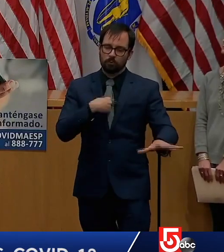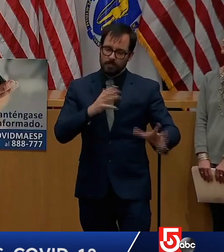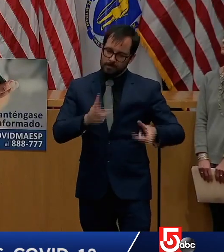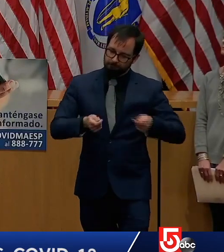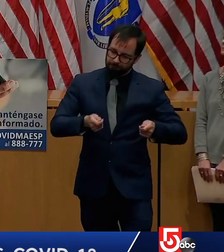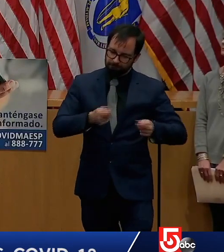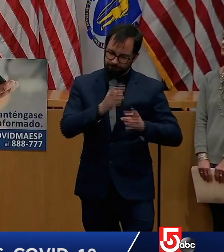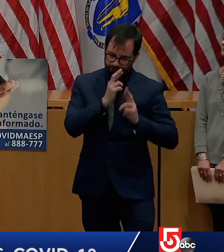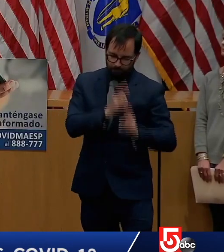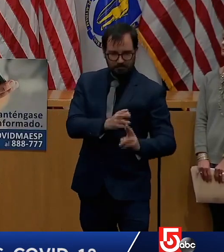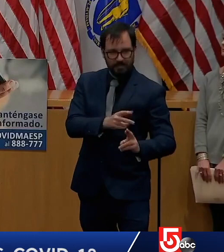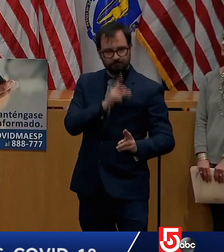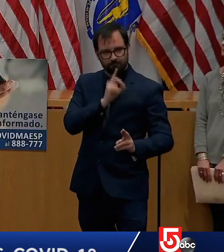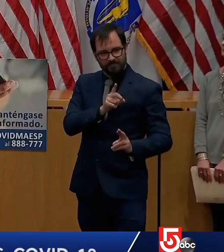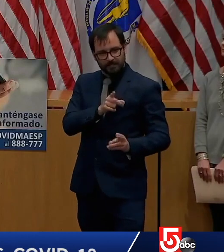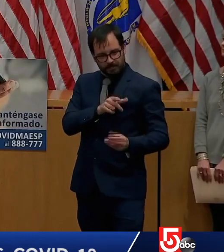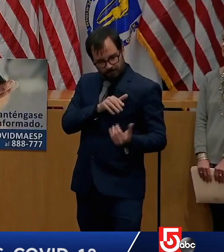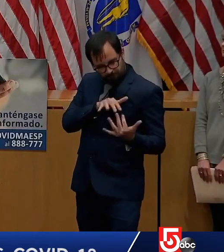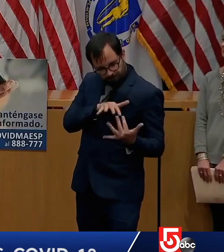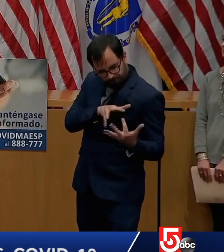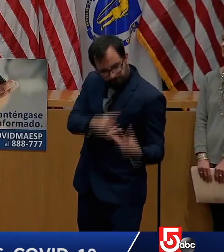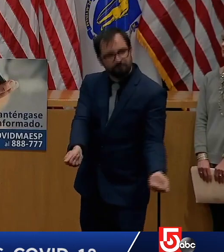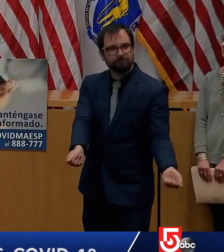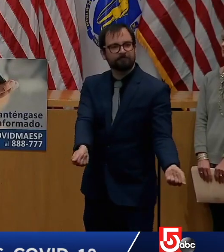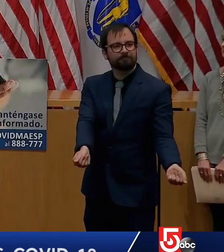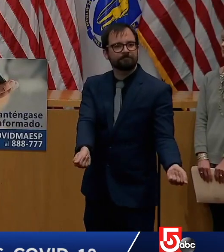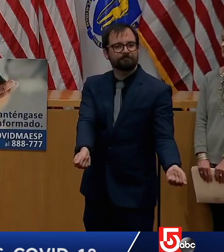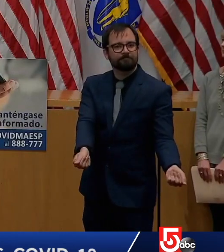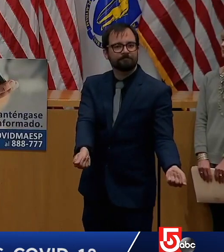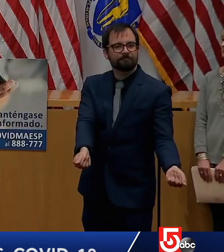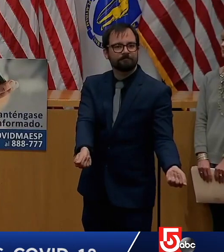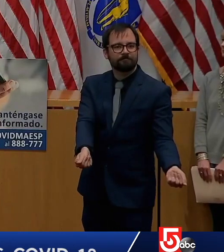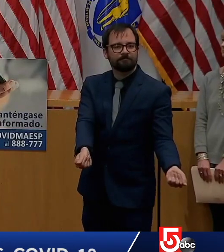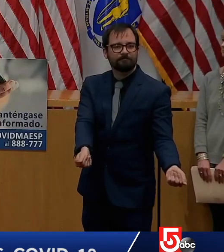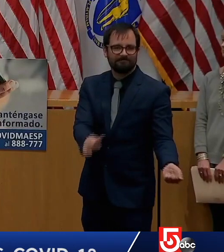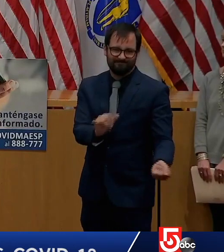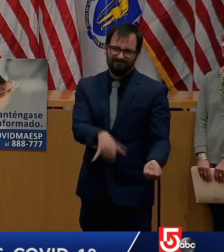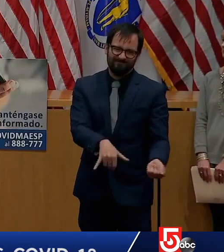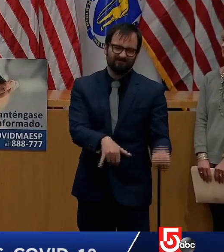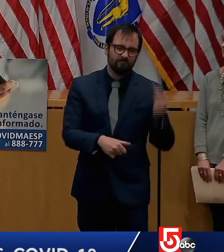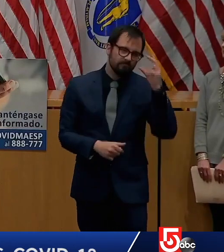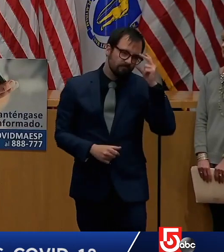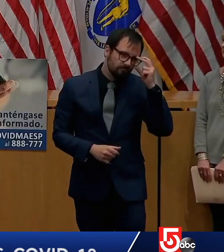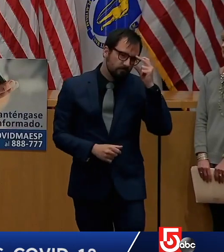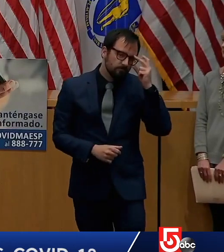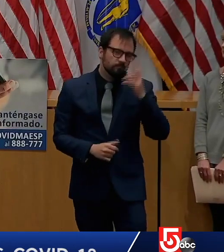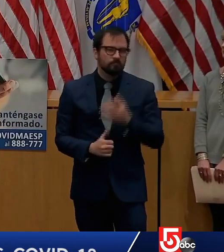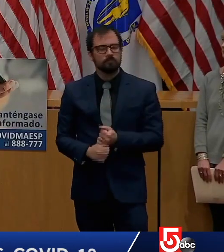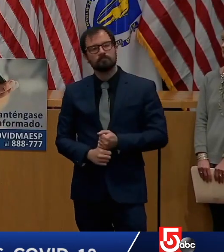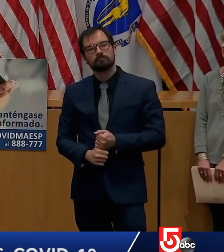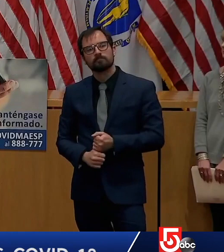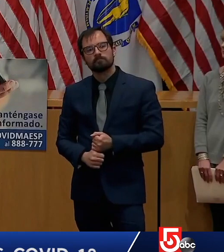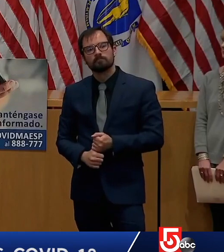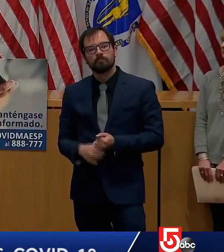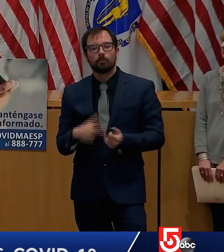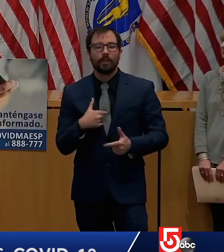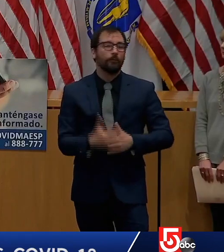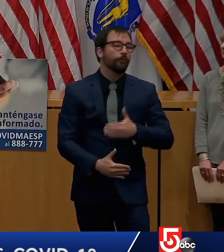to do that. But I don't want people, you know, this is like the third or fourth quarter. Okay.